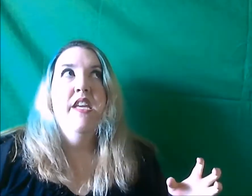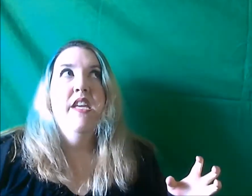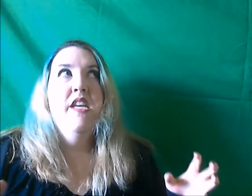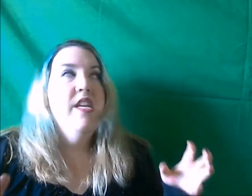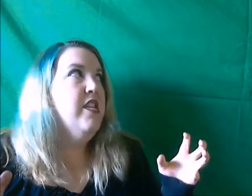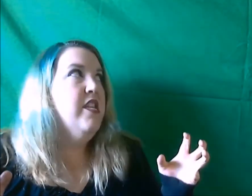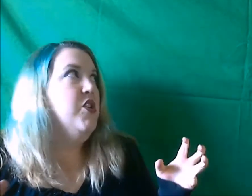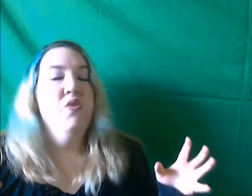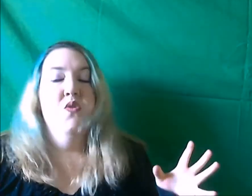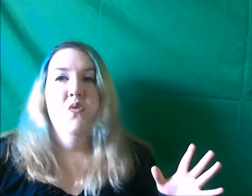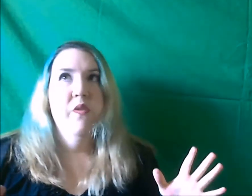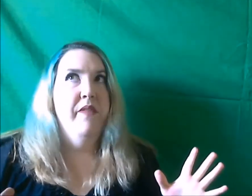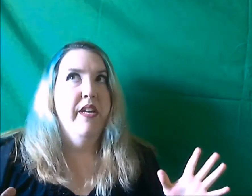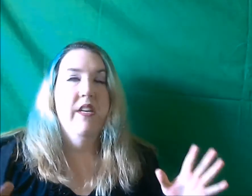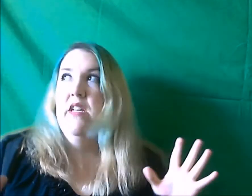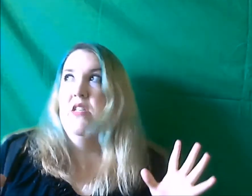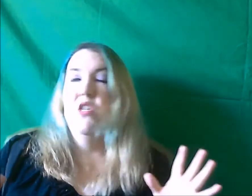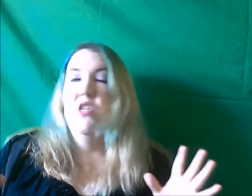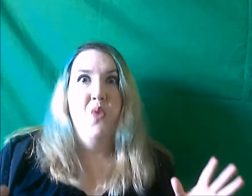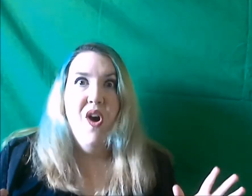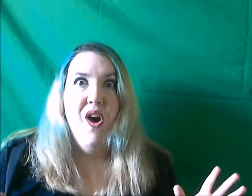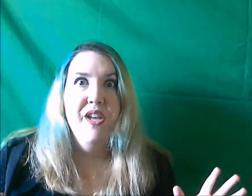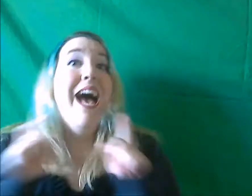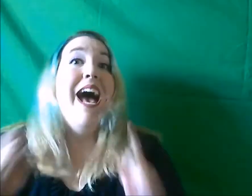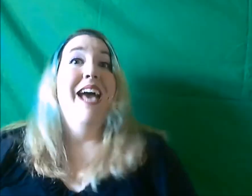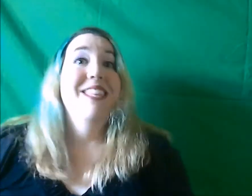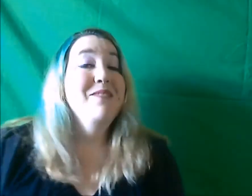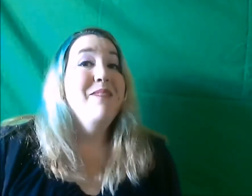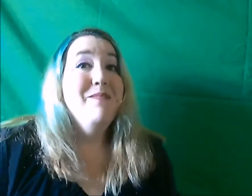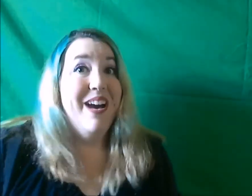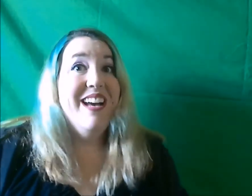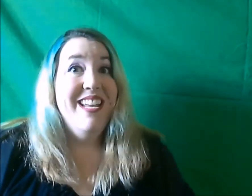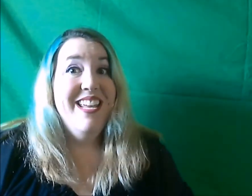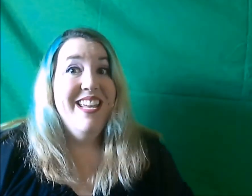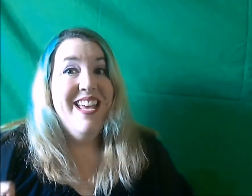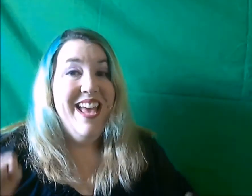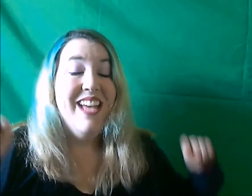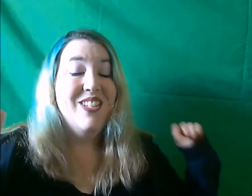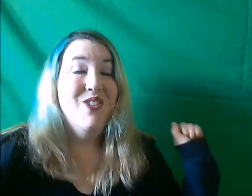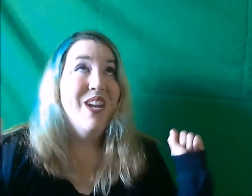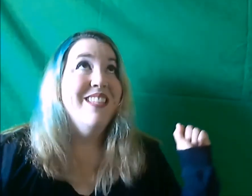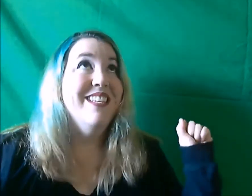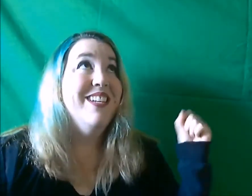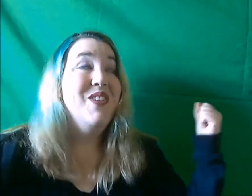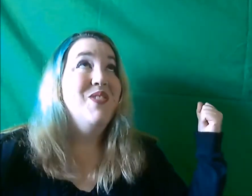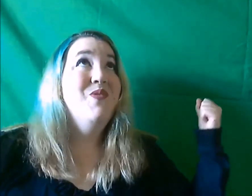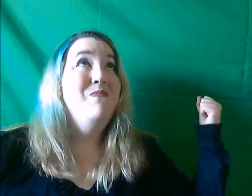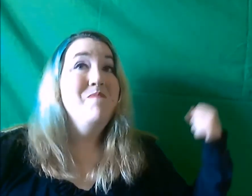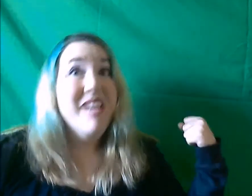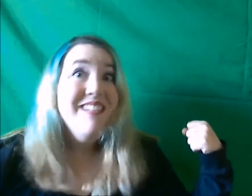Anywho if I can continue on. I think my body has strengthened tremendously.